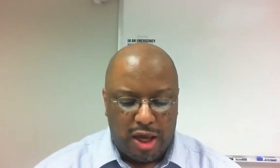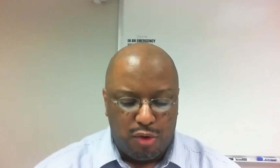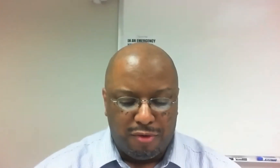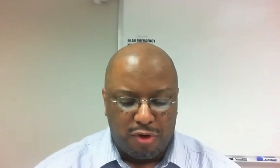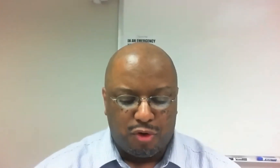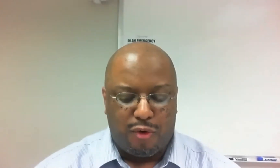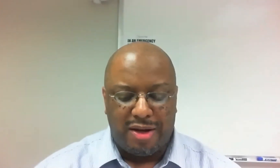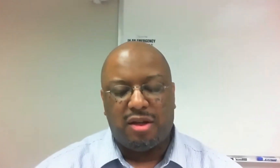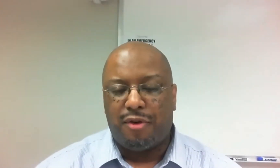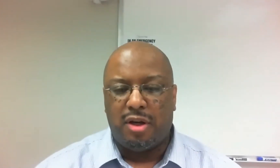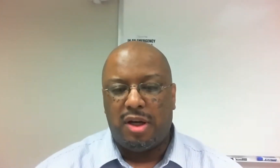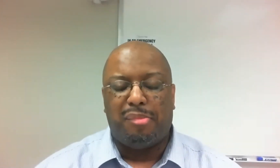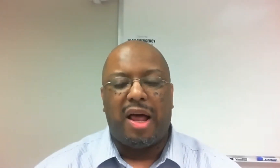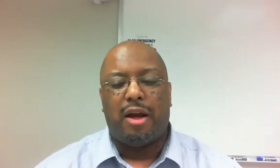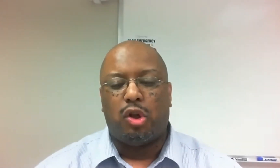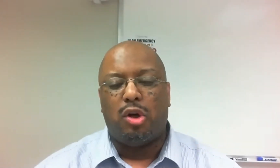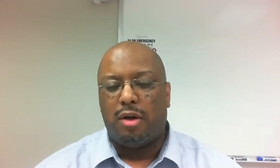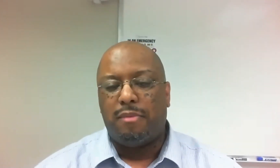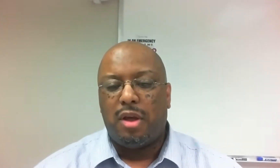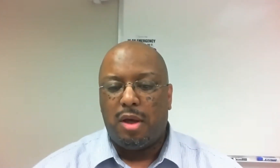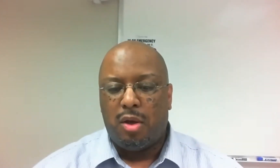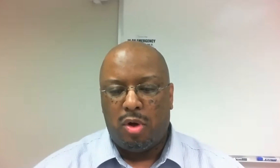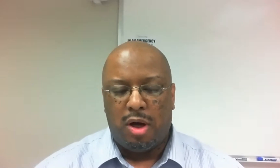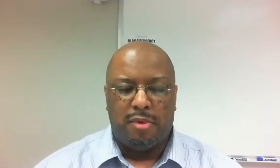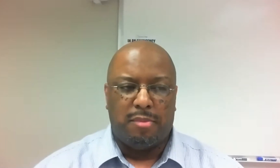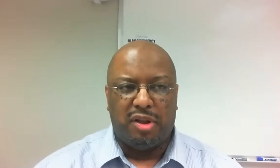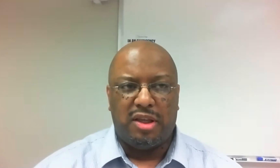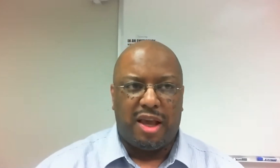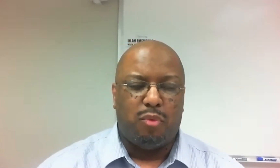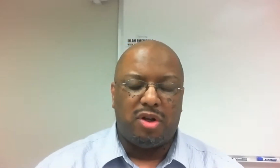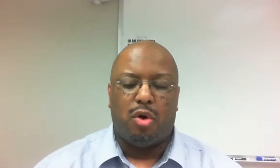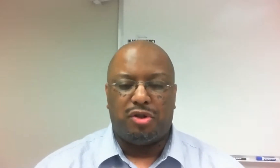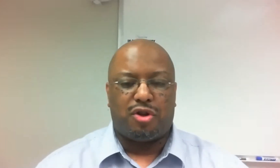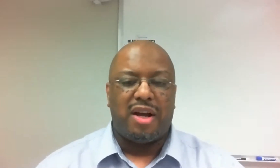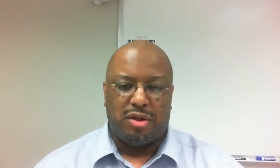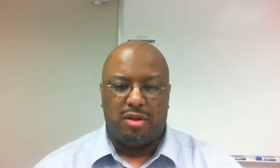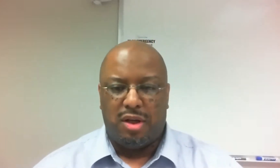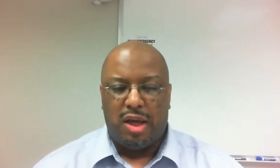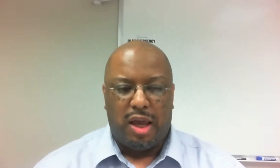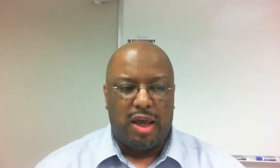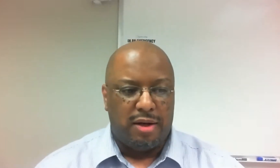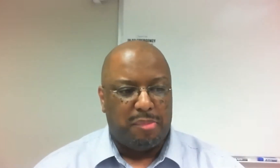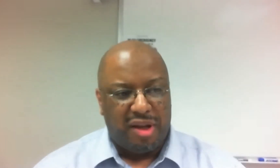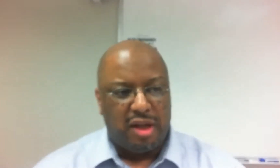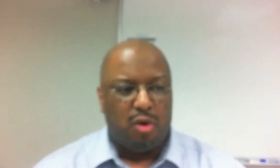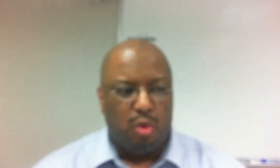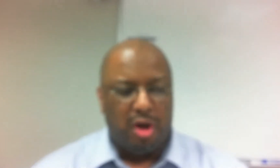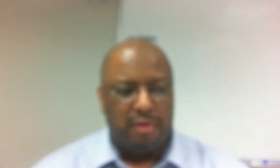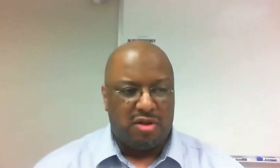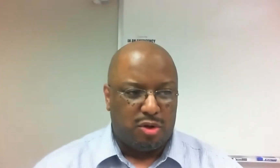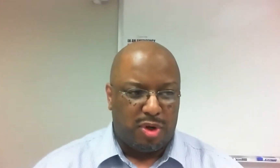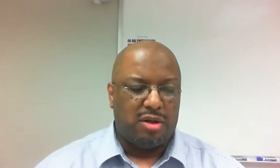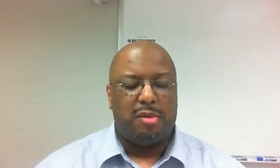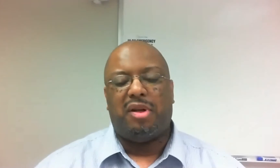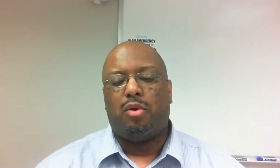a universal criteria in applying the law. The police have what is called discretion. And depending on